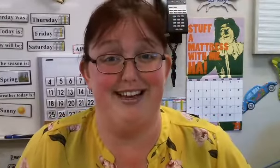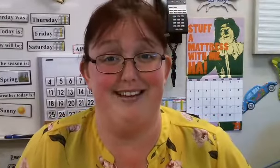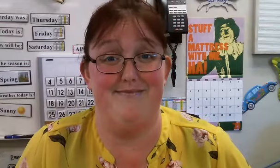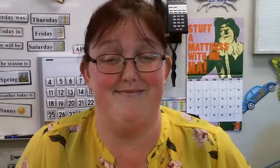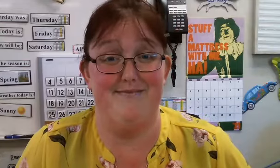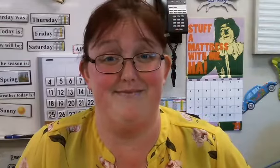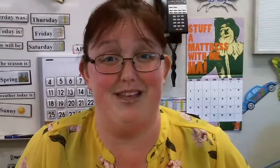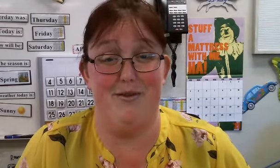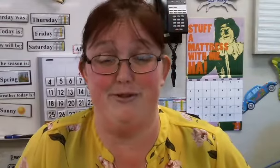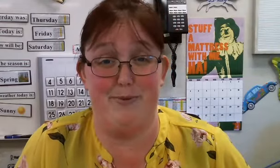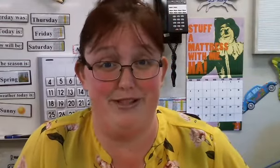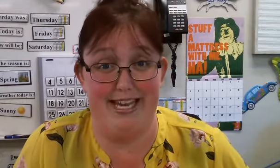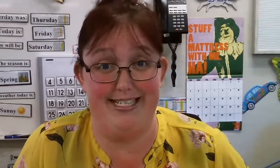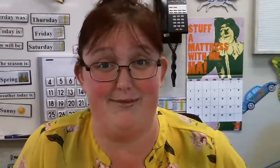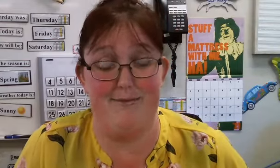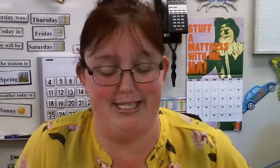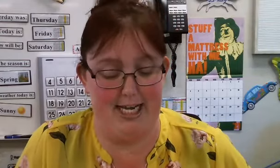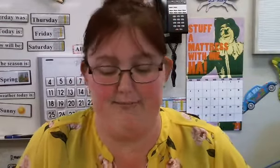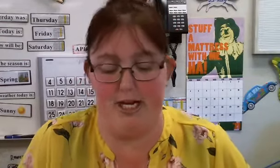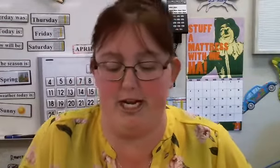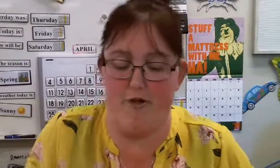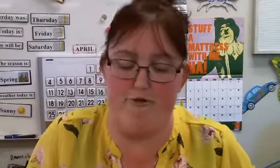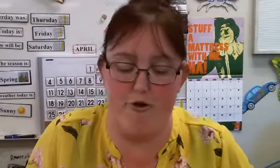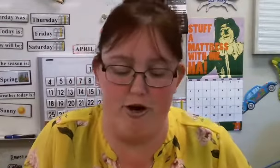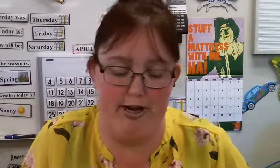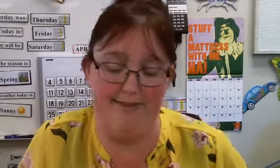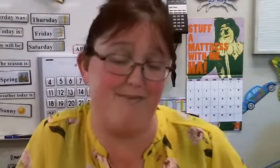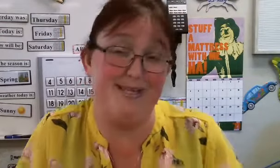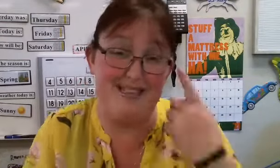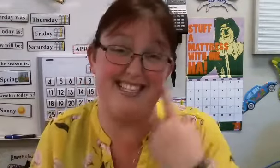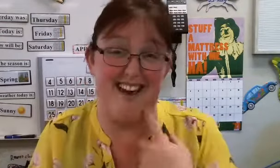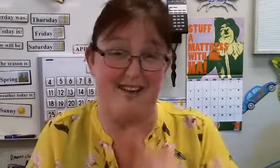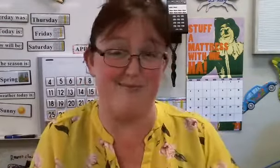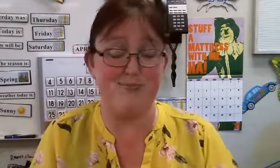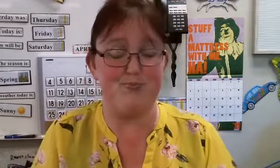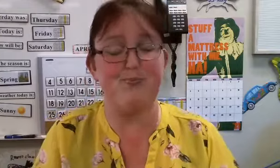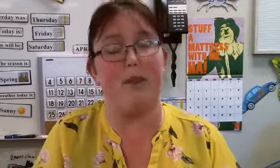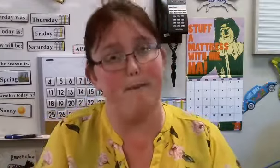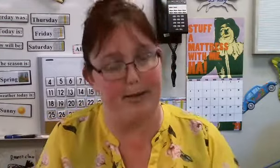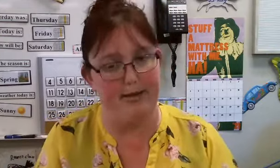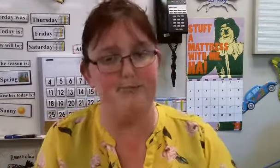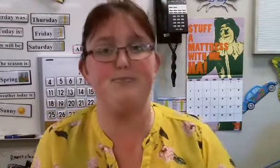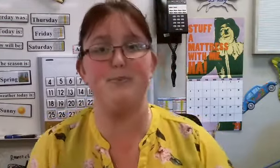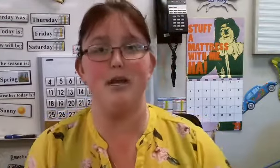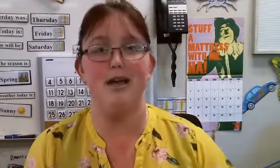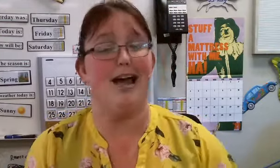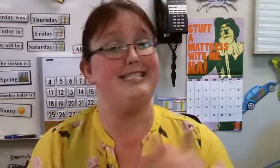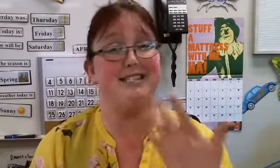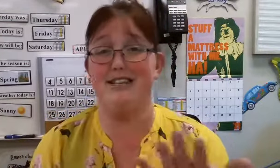Um, I know there's birthdays that we're missing being together for, and that makes me sad, but I still